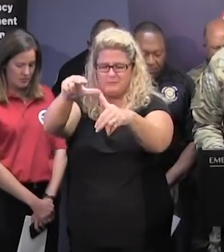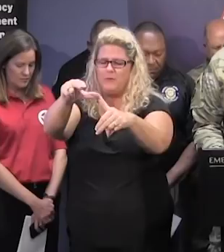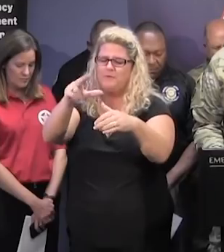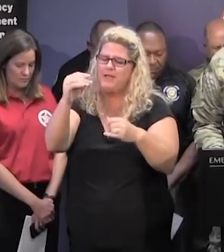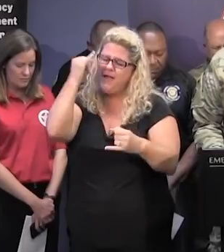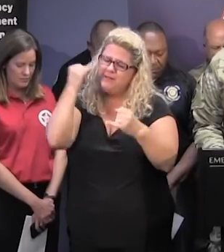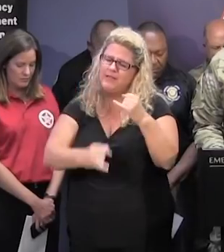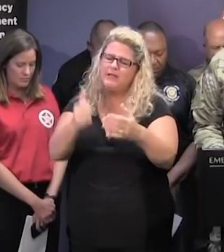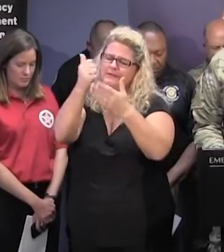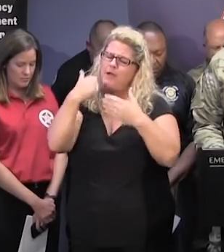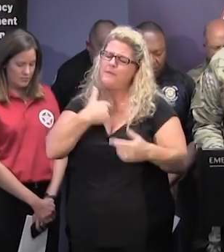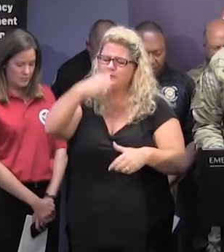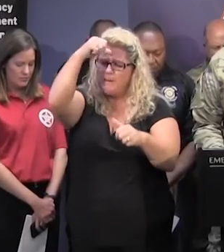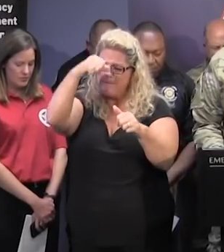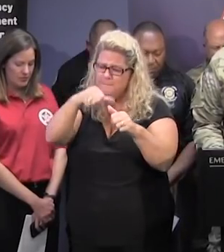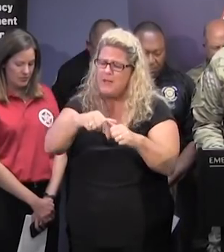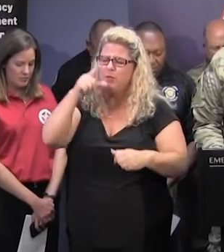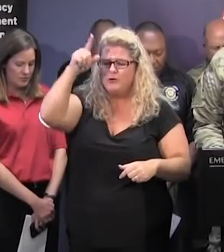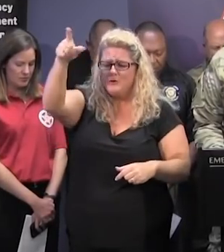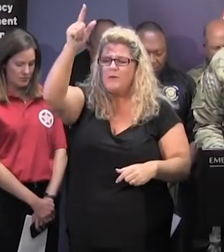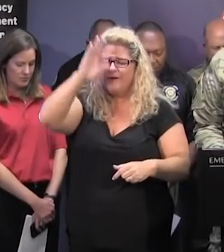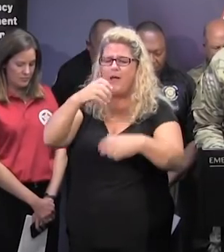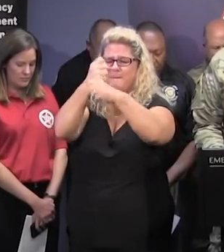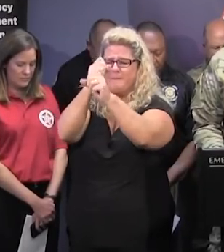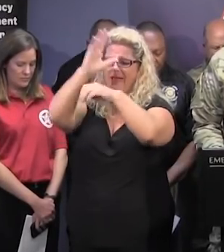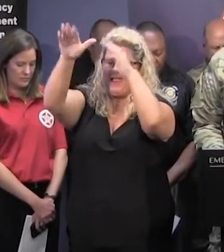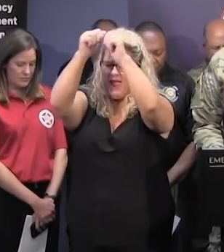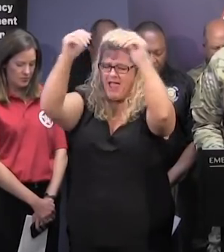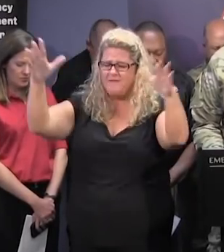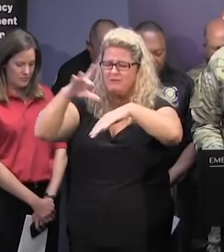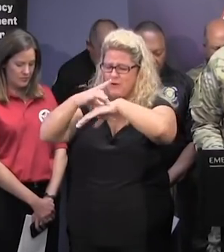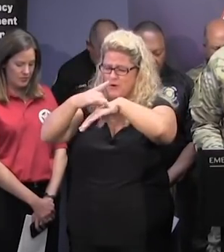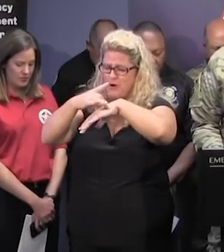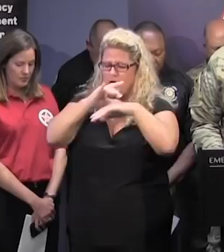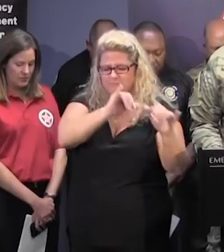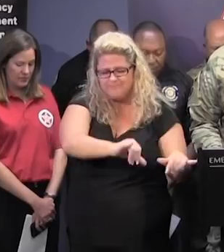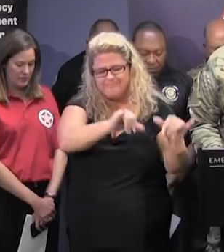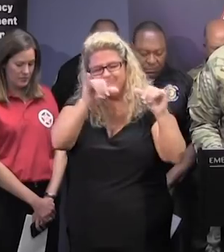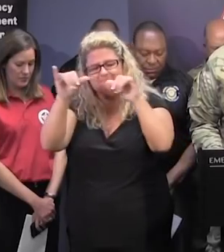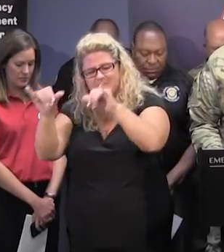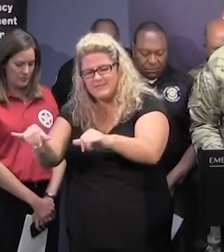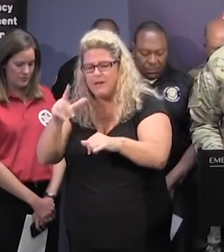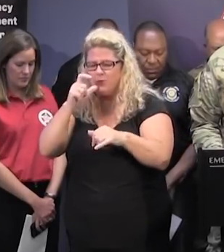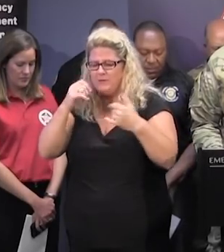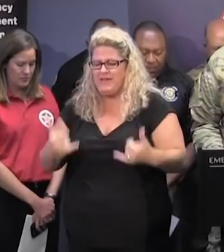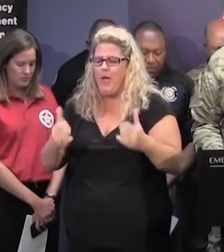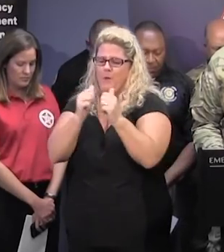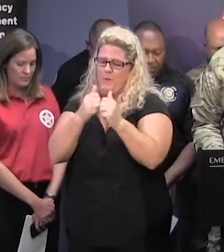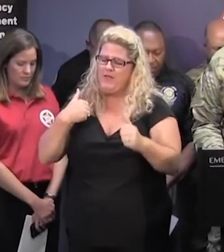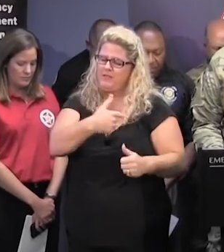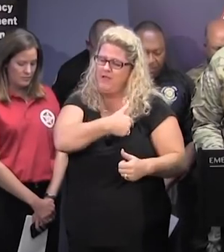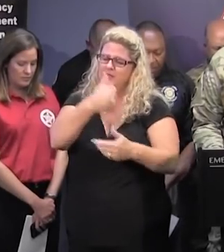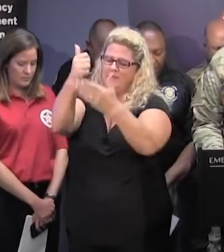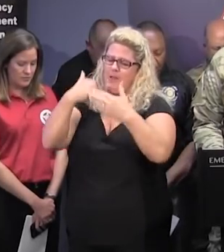Lastly, help us to remember that the same God that created the heavens and the earth, that this is same God that is with us and will see us